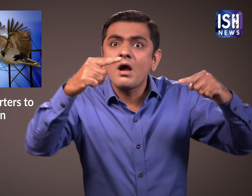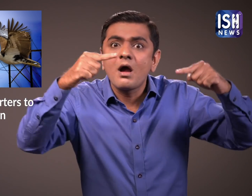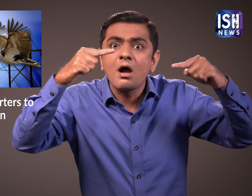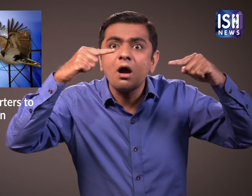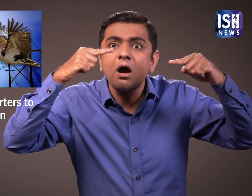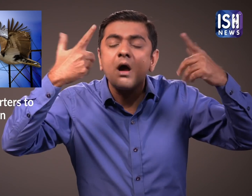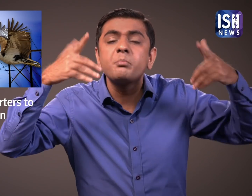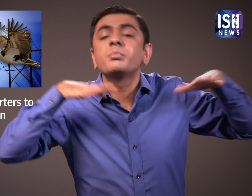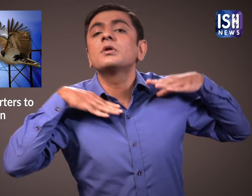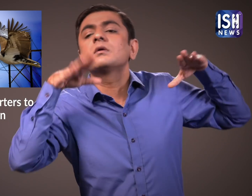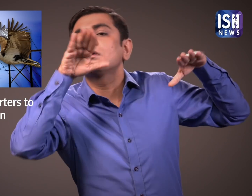power lines.